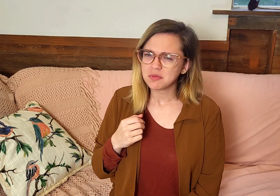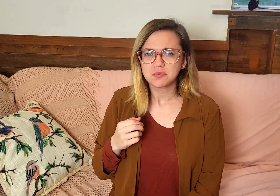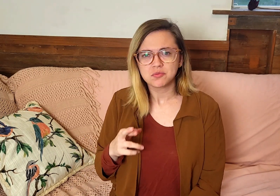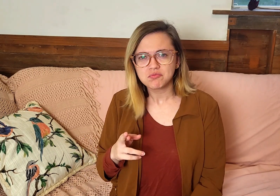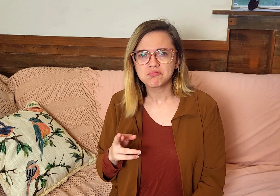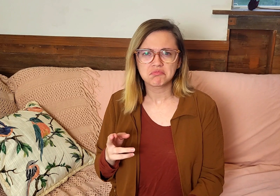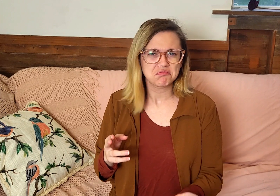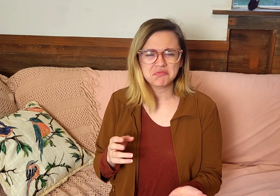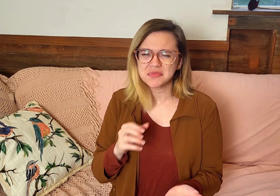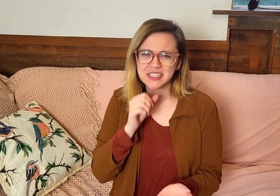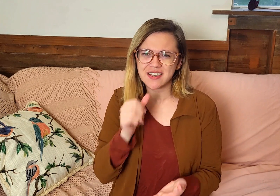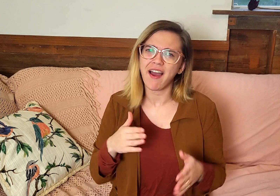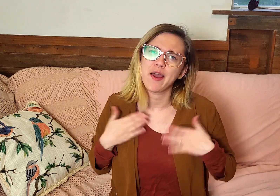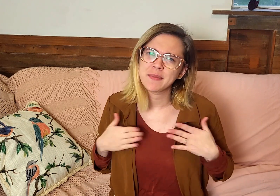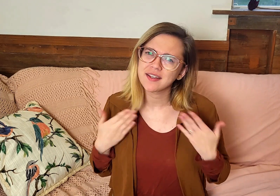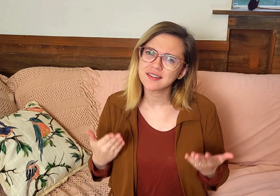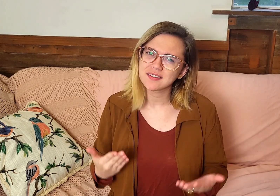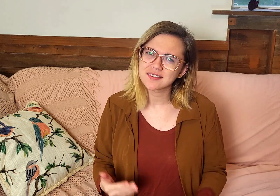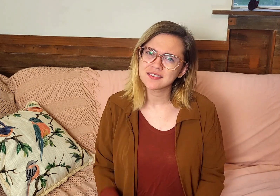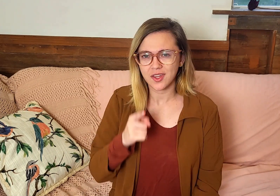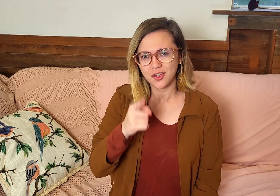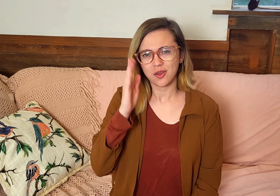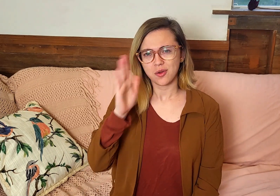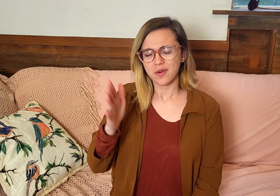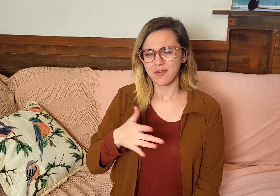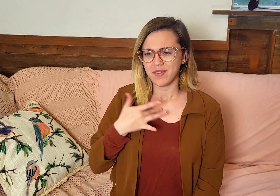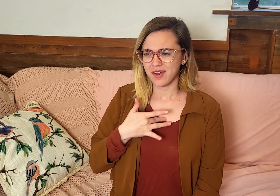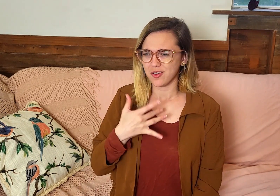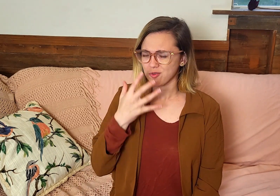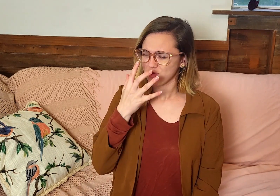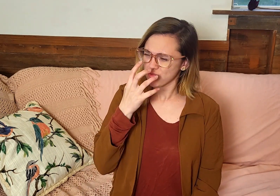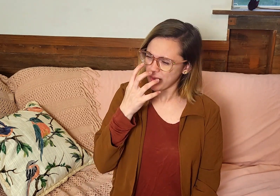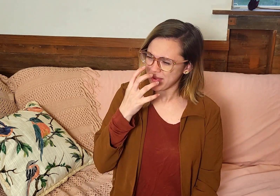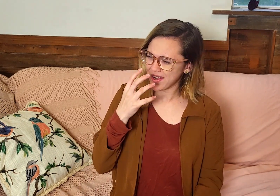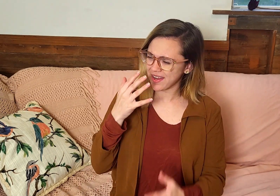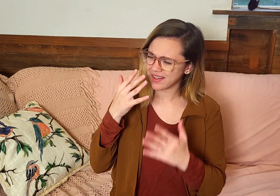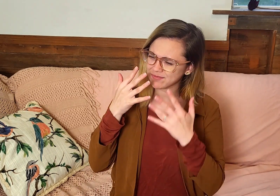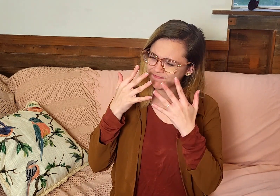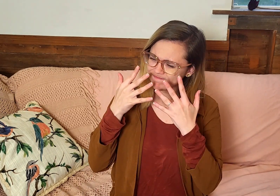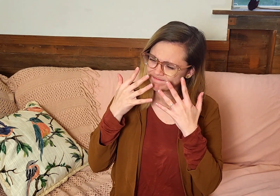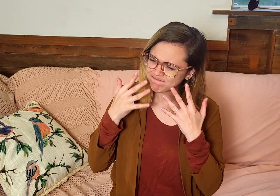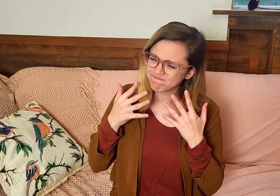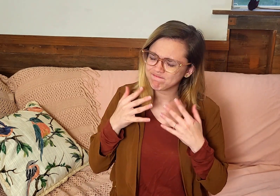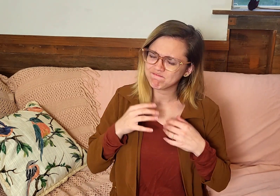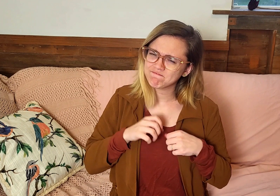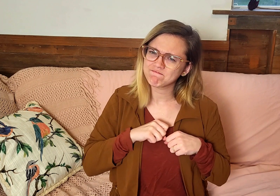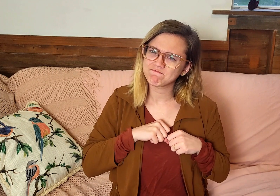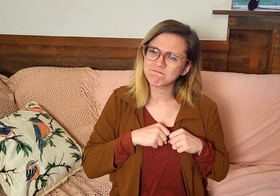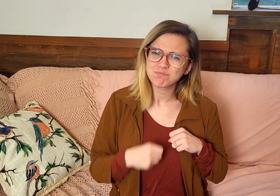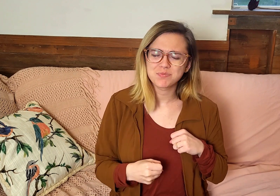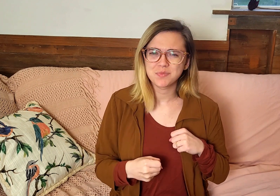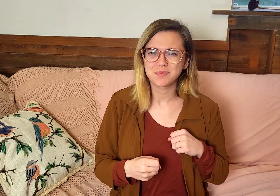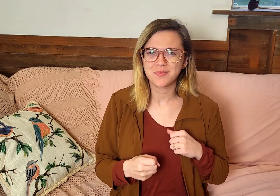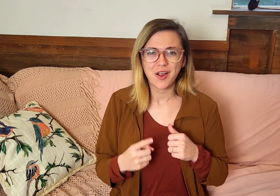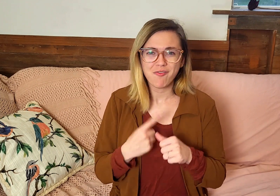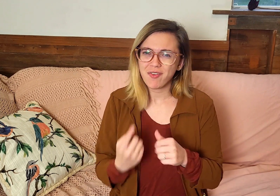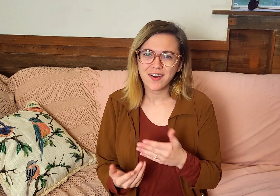me or just, you just won't feel happy in general. You'll just feel more grumpy and you'll feel some sorrow and